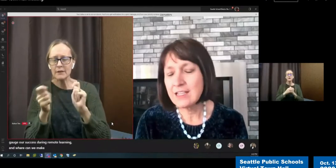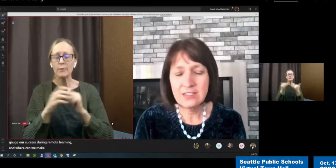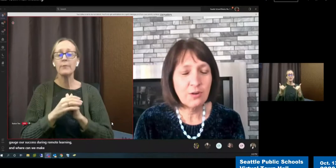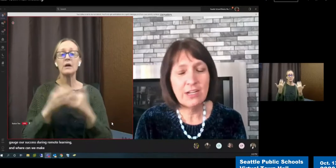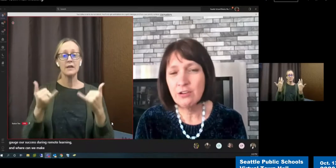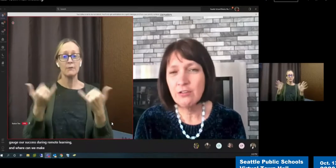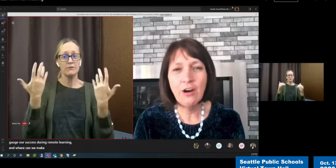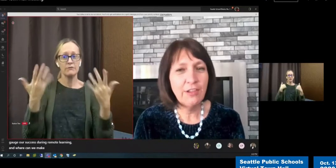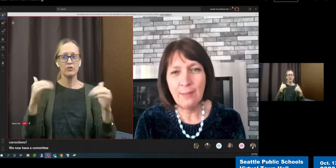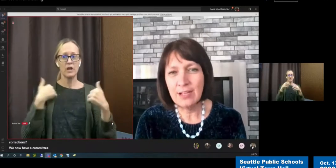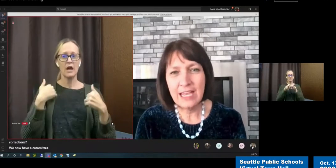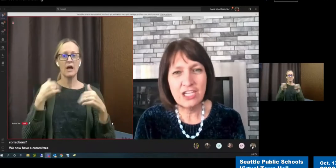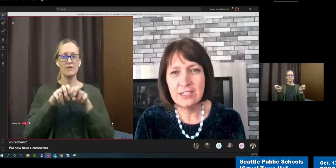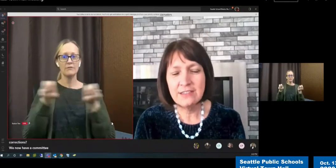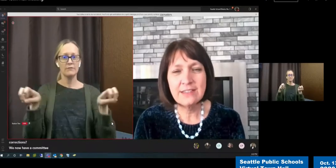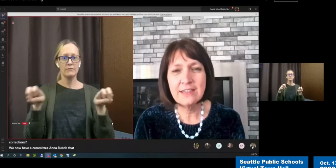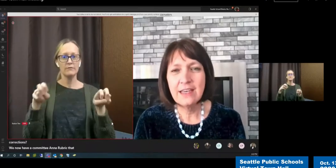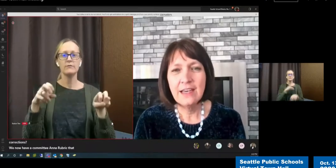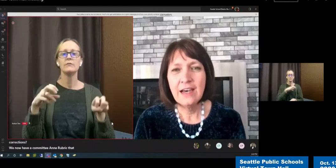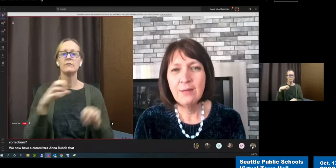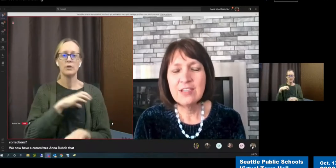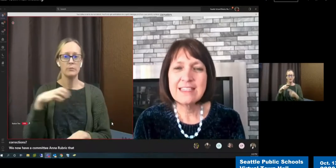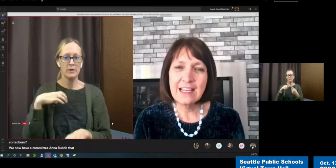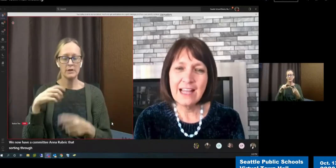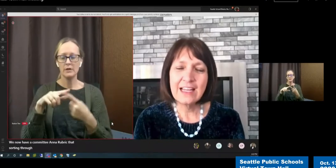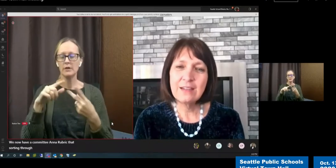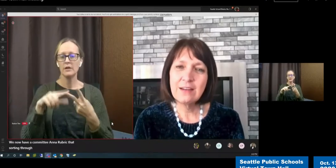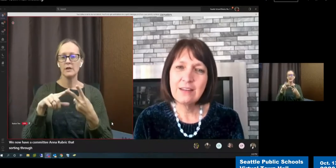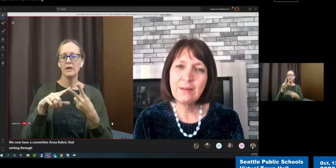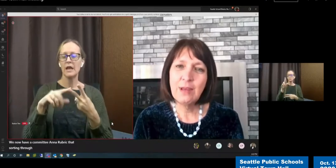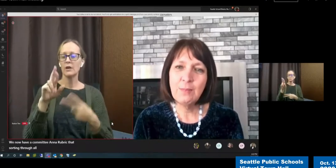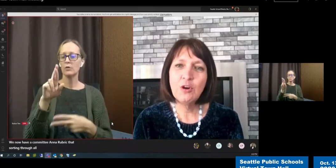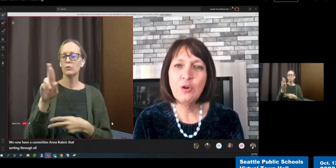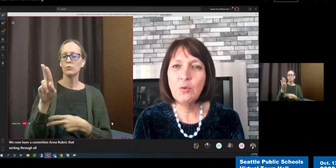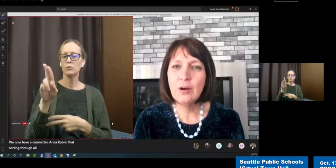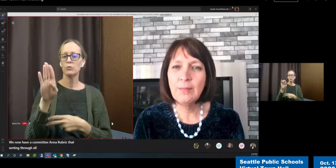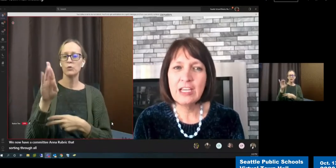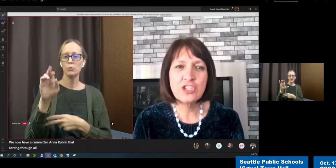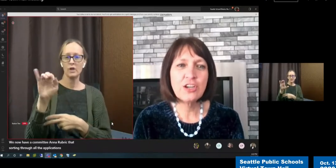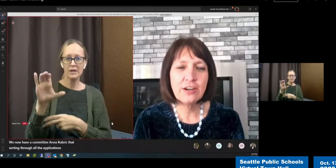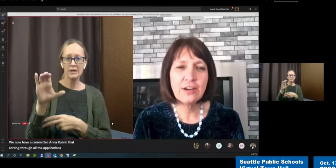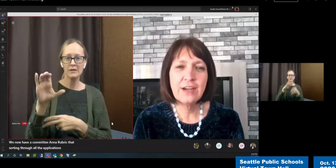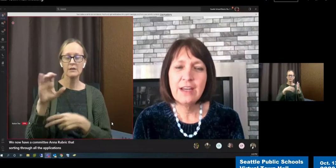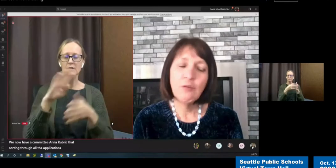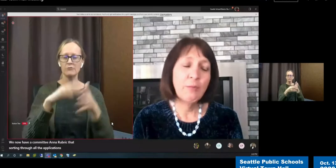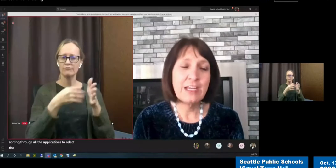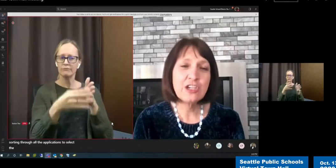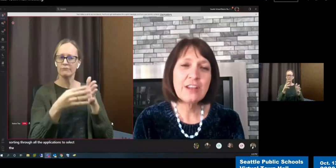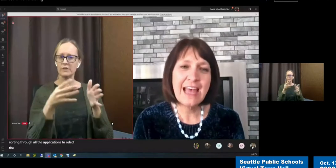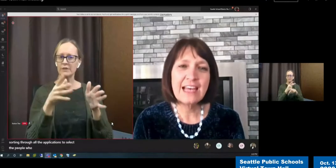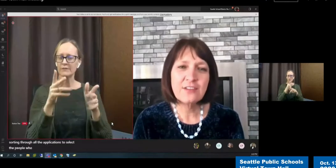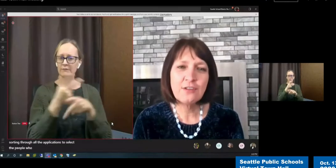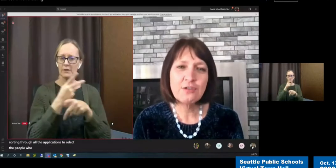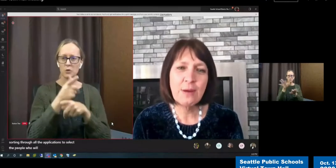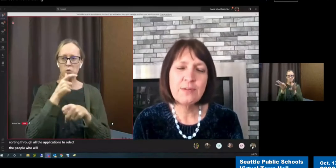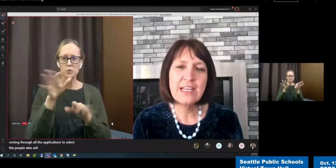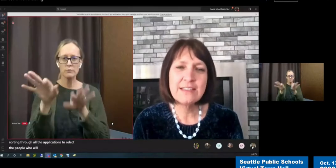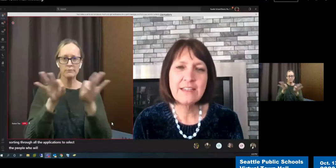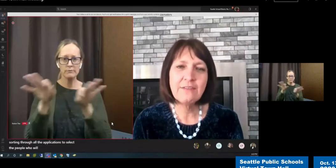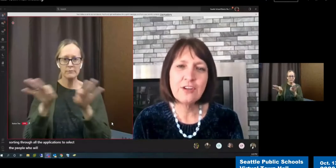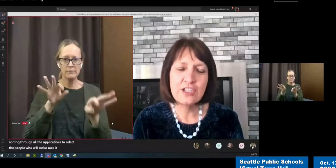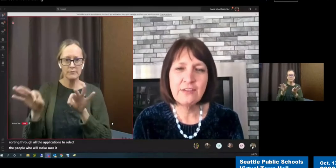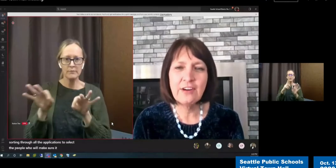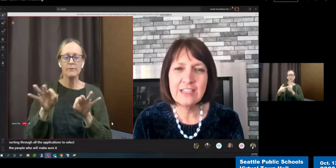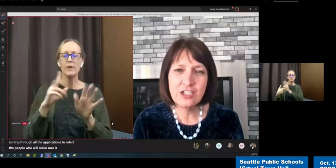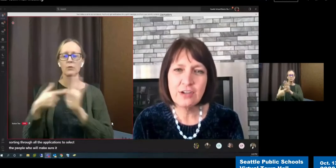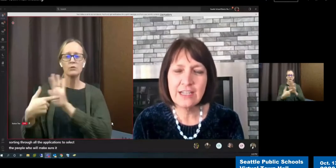that's sorting through all the applications to select the people who will make sure the task force represents the